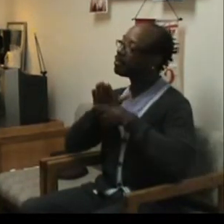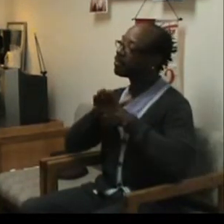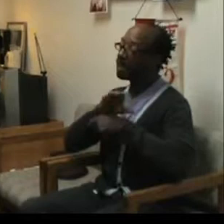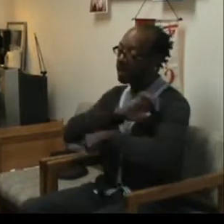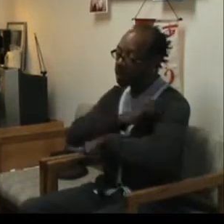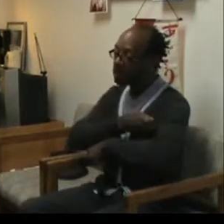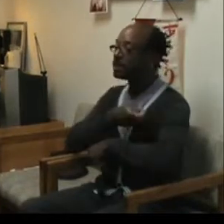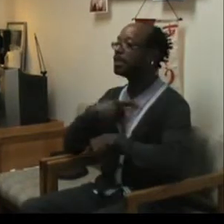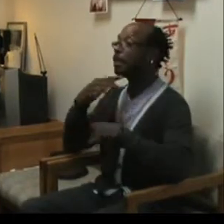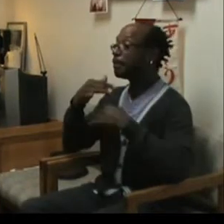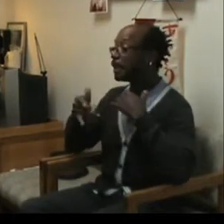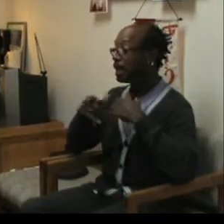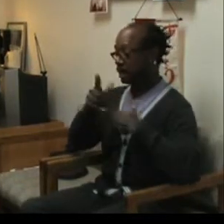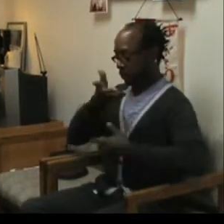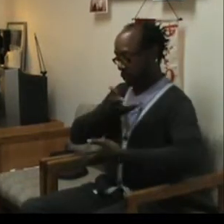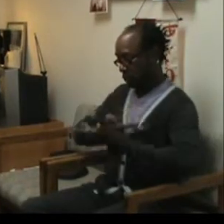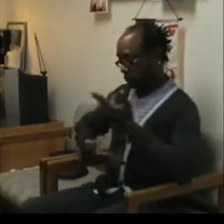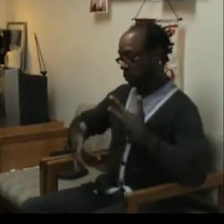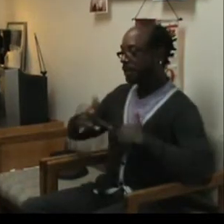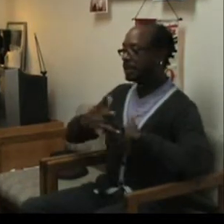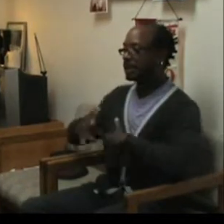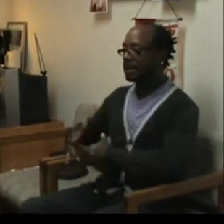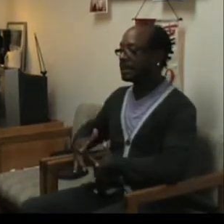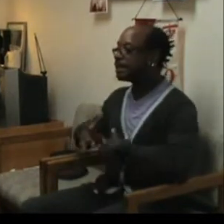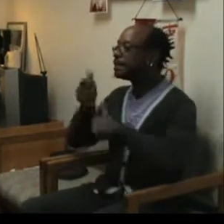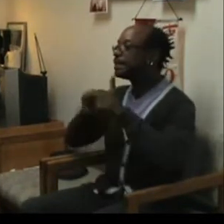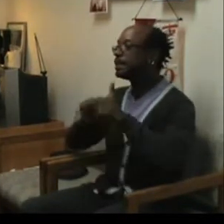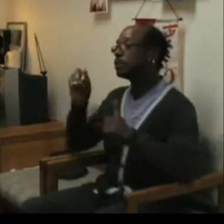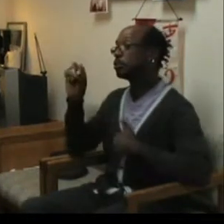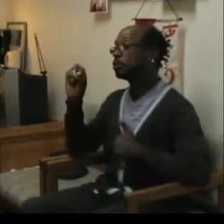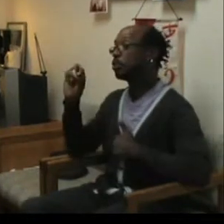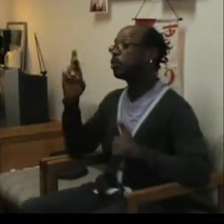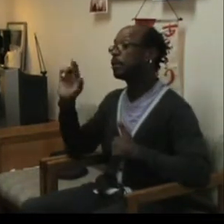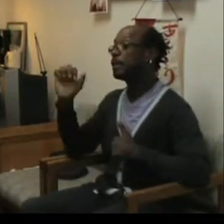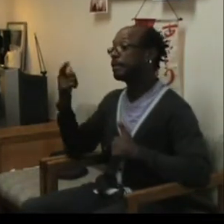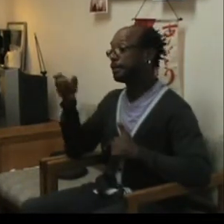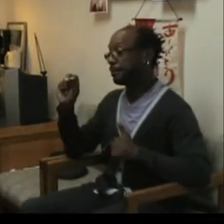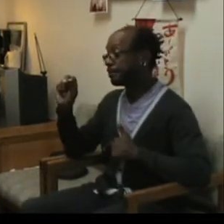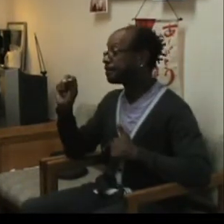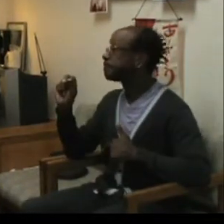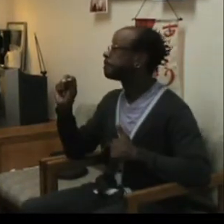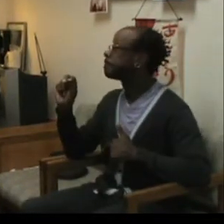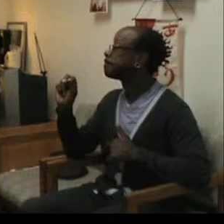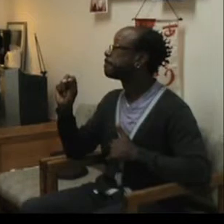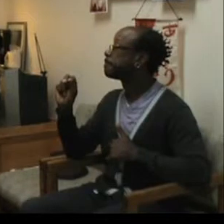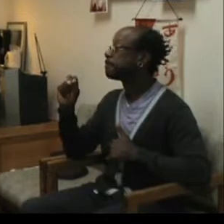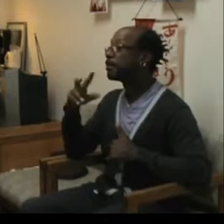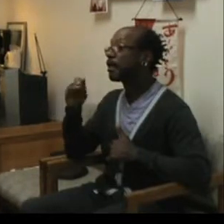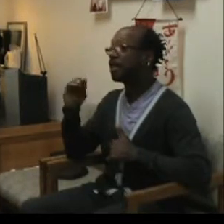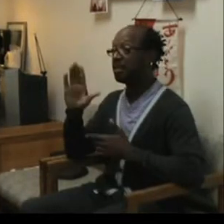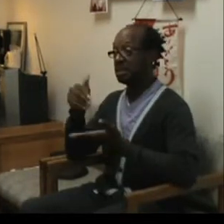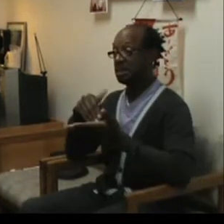and central nervous system,